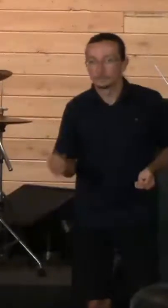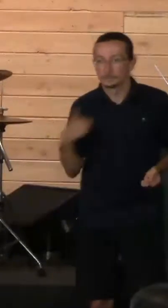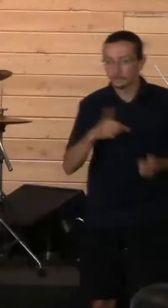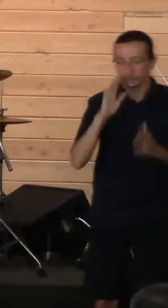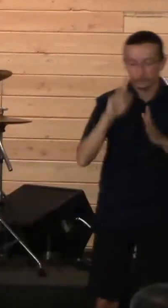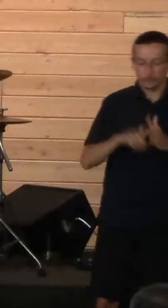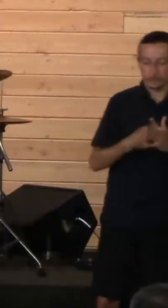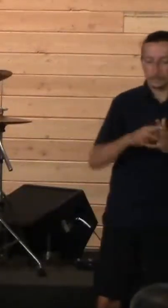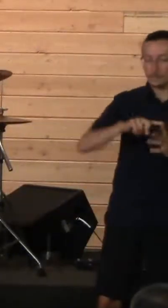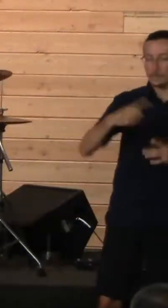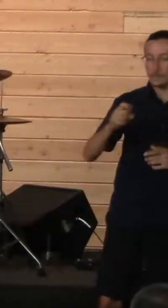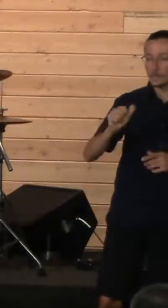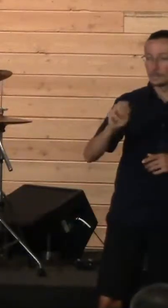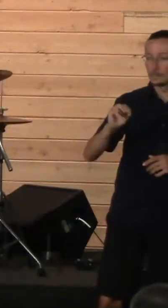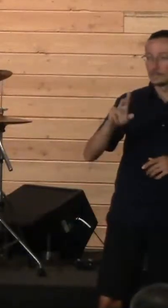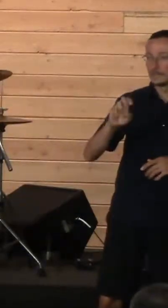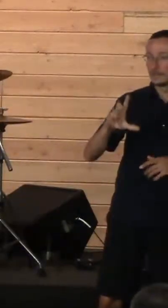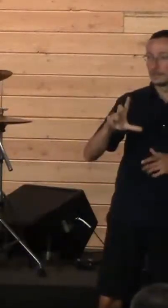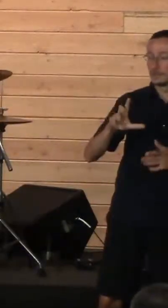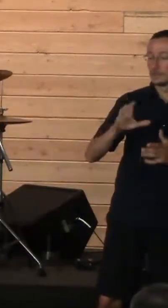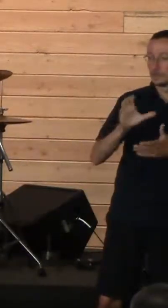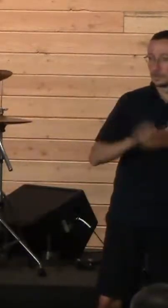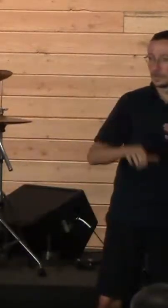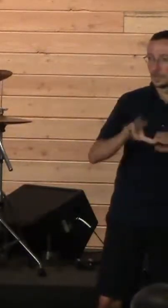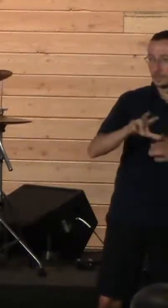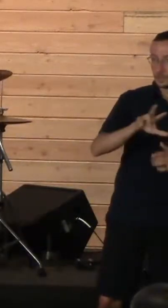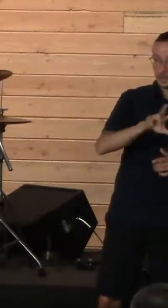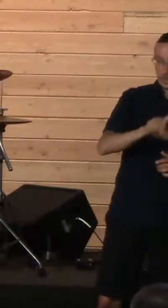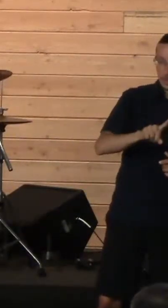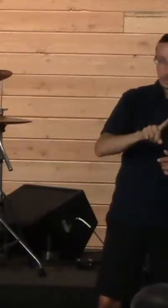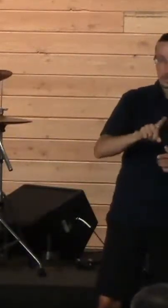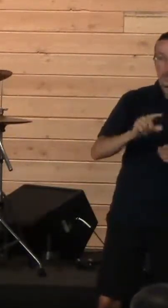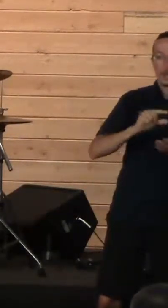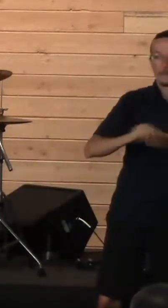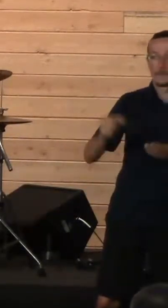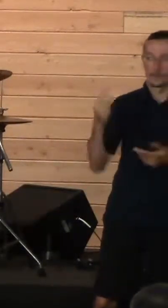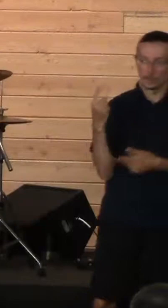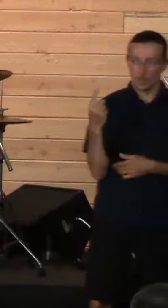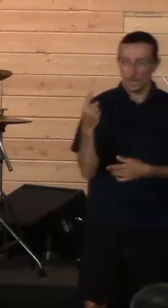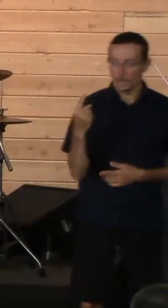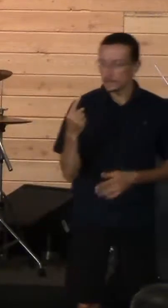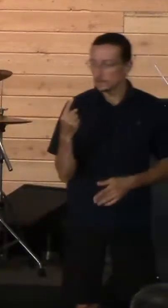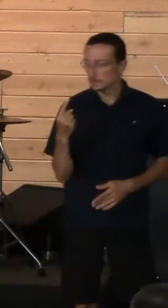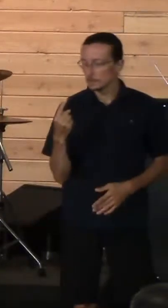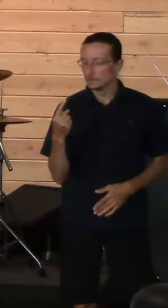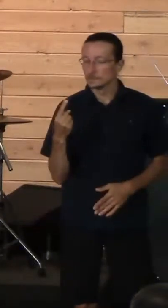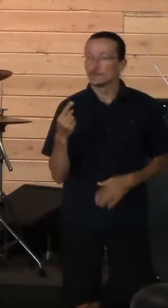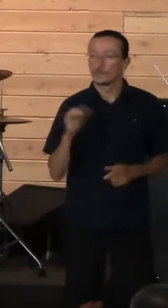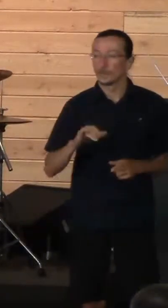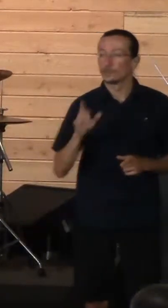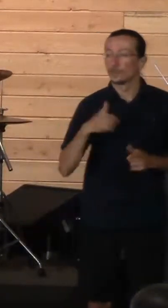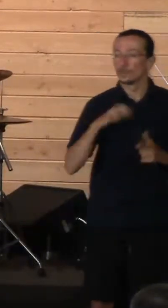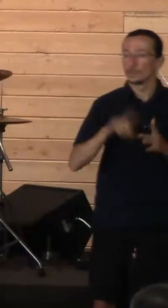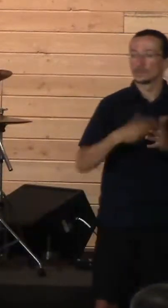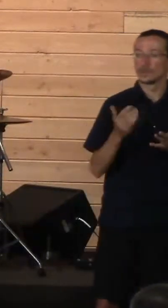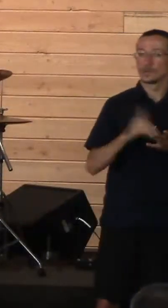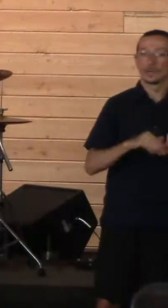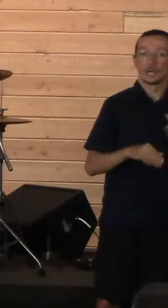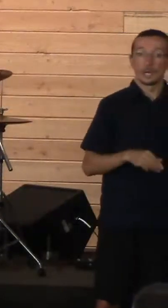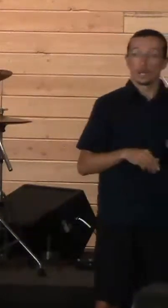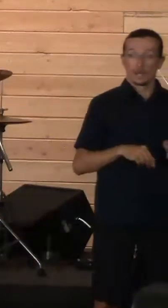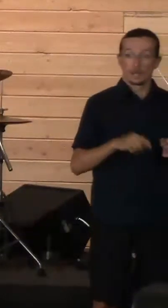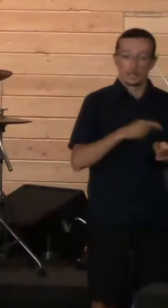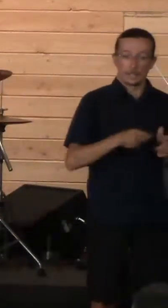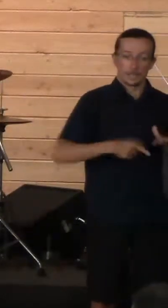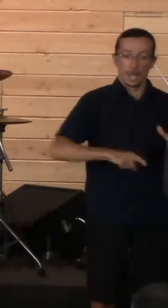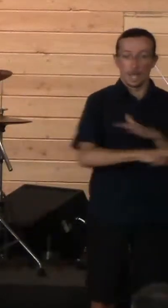Samuel chapter 31, starting in verse 1. This is where we kind of pick up. He's on the run, and it picks up